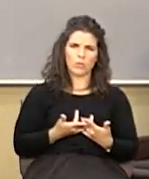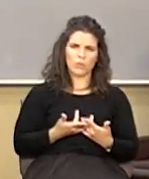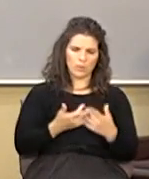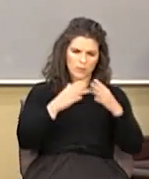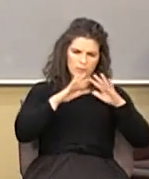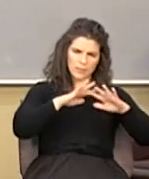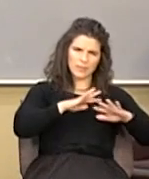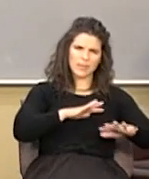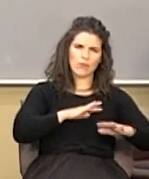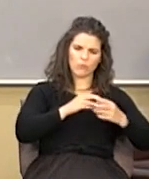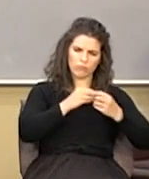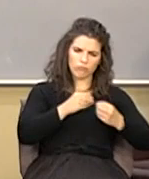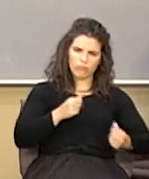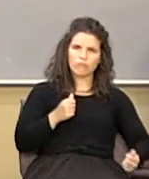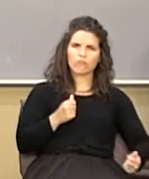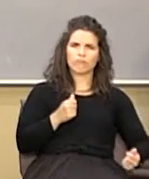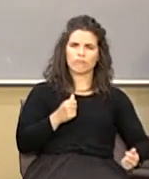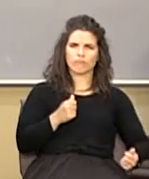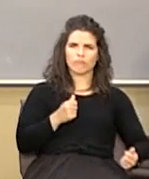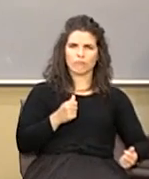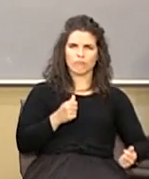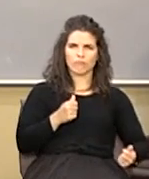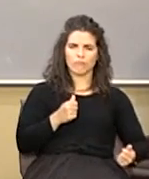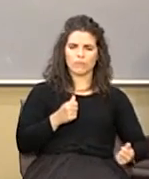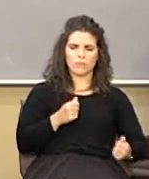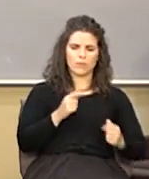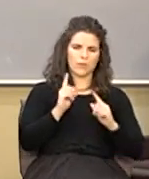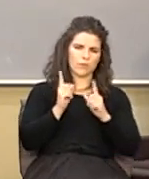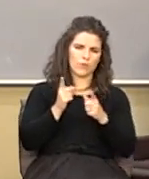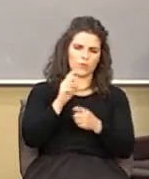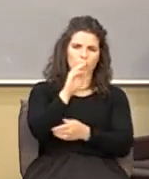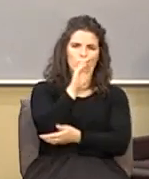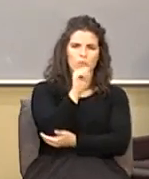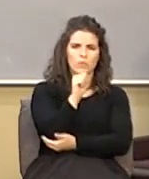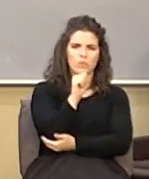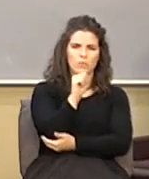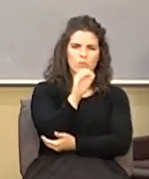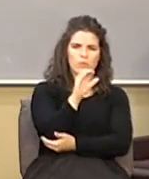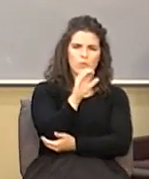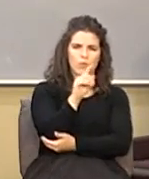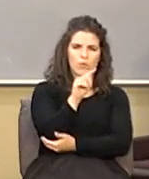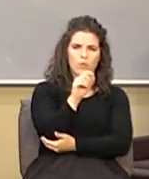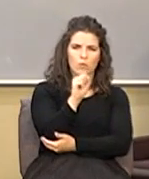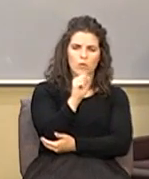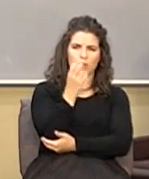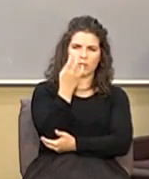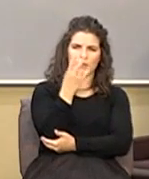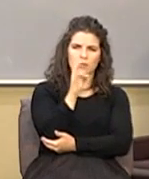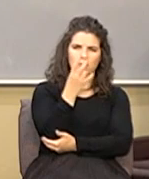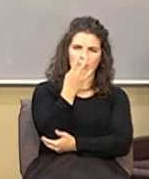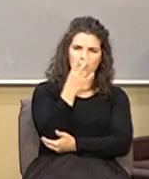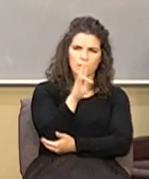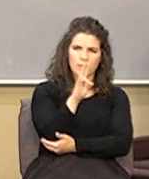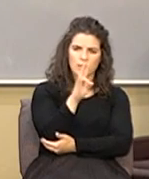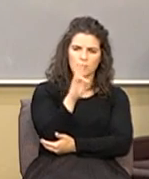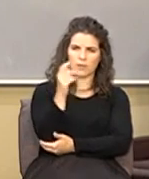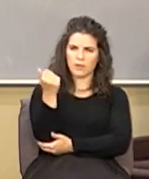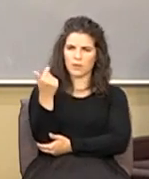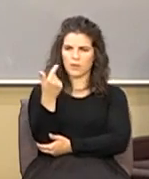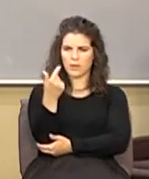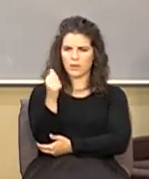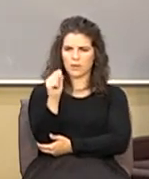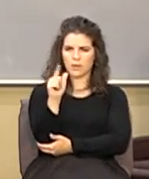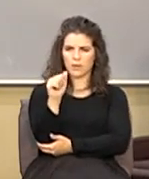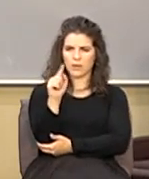been settled you know if you go with me to Acts chapter 17 get Acts 17 in one hand and Galatians chapter